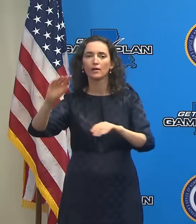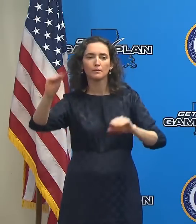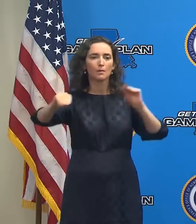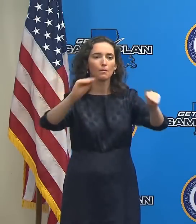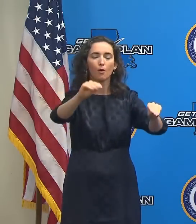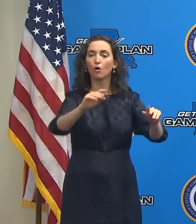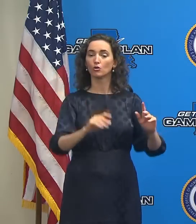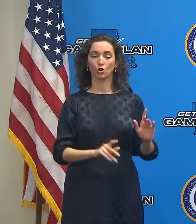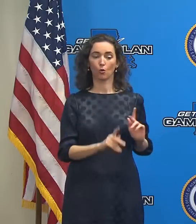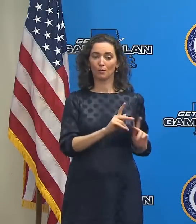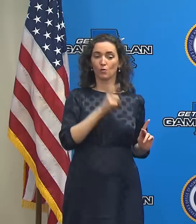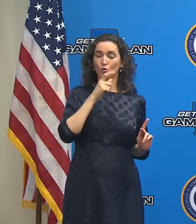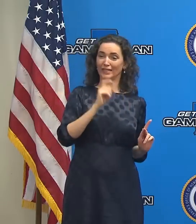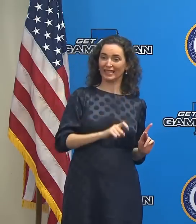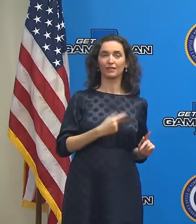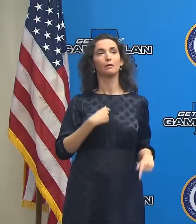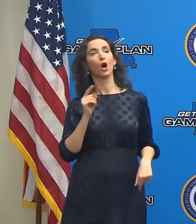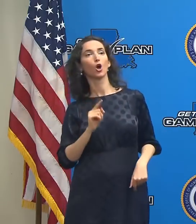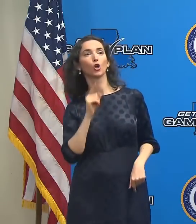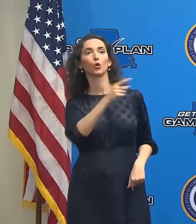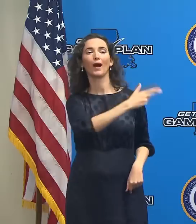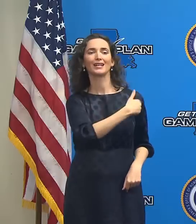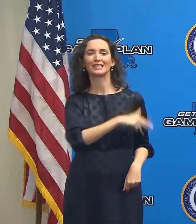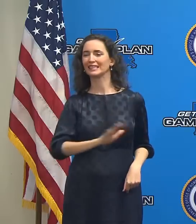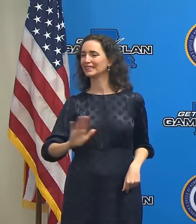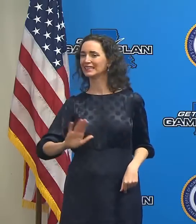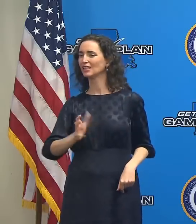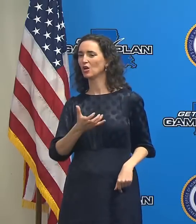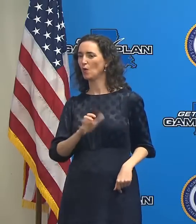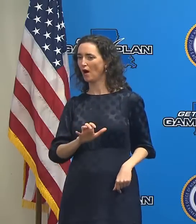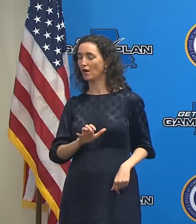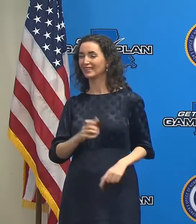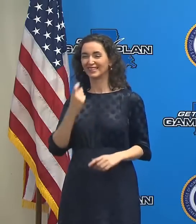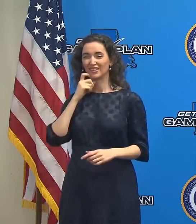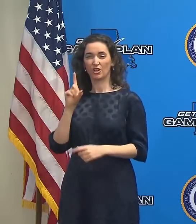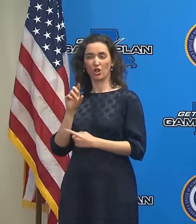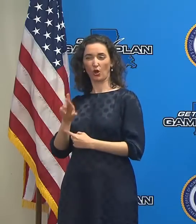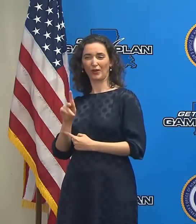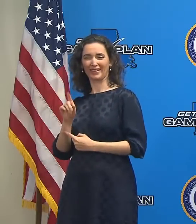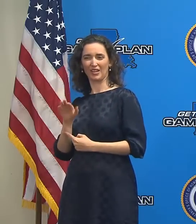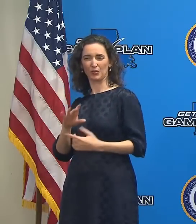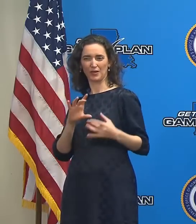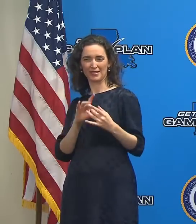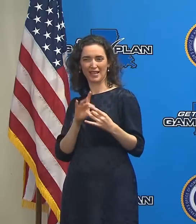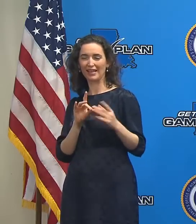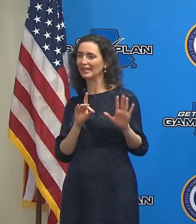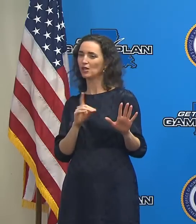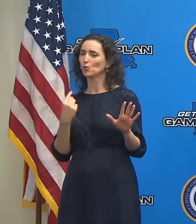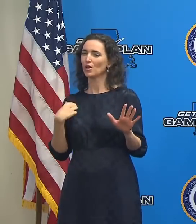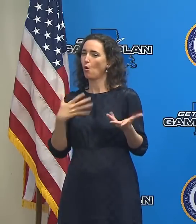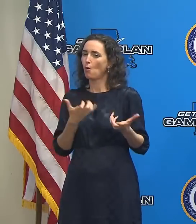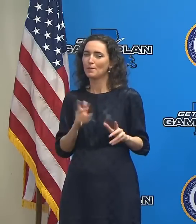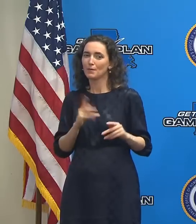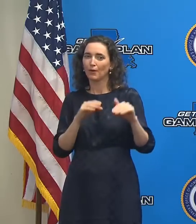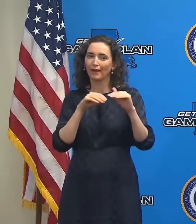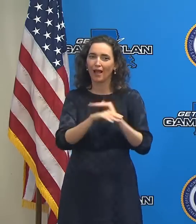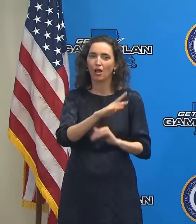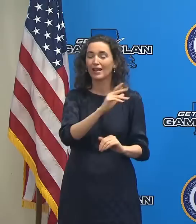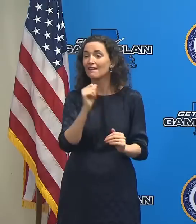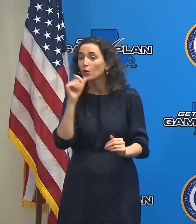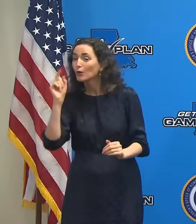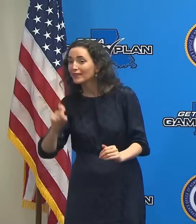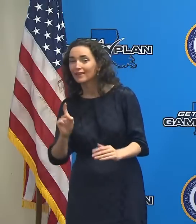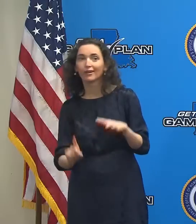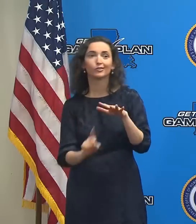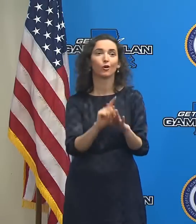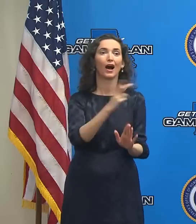don't have to unnecessarily go to the hospital as Dr. Canter, uh, was saying that's something that we really need to avoid. So that's just one example.